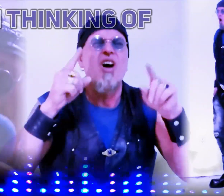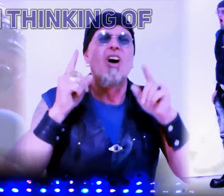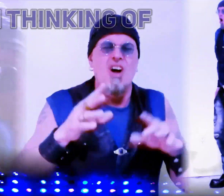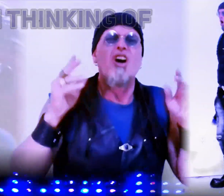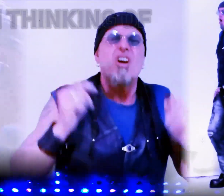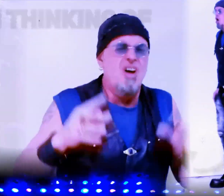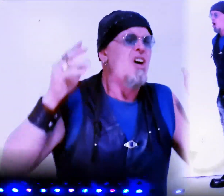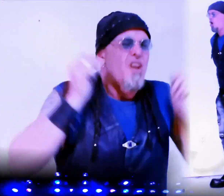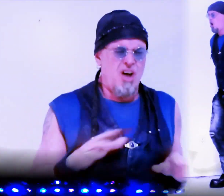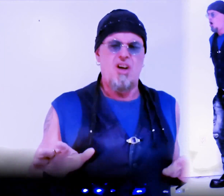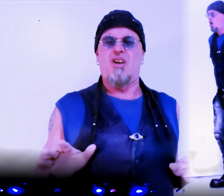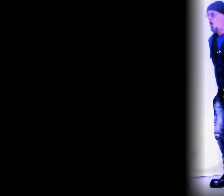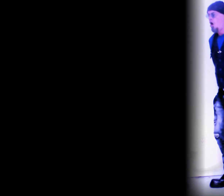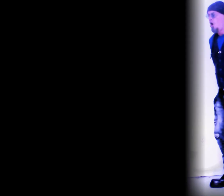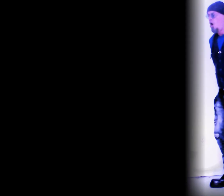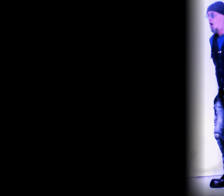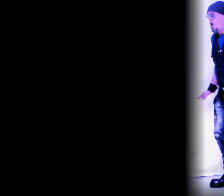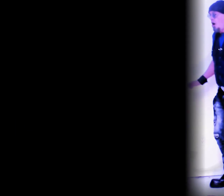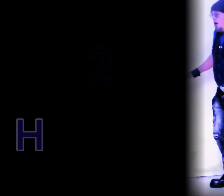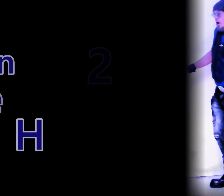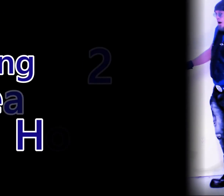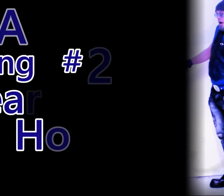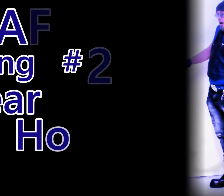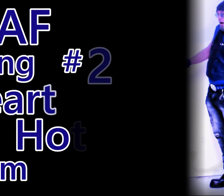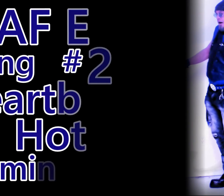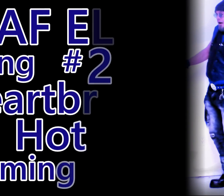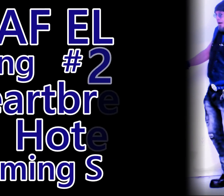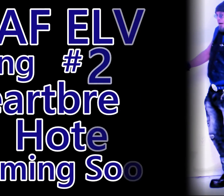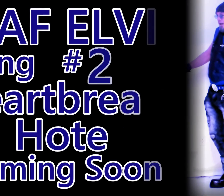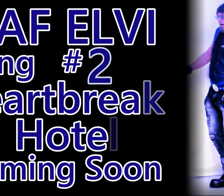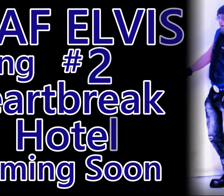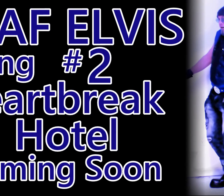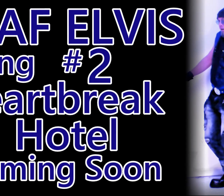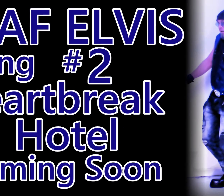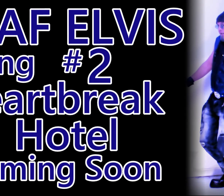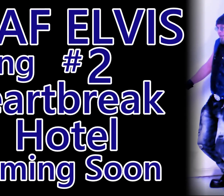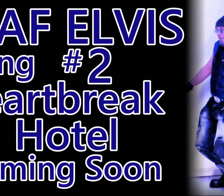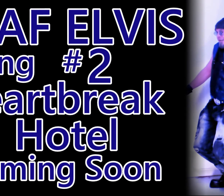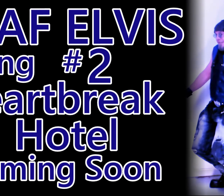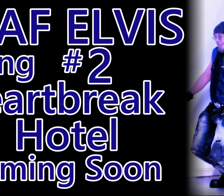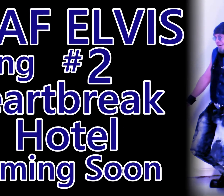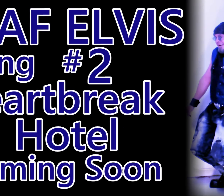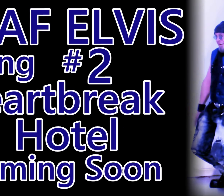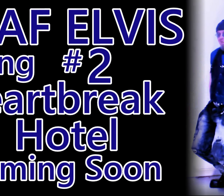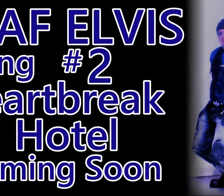baby, I don't